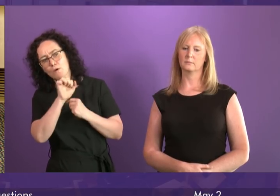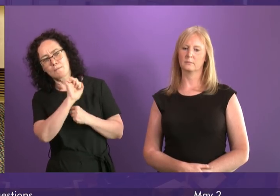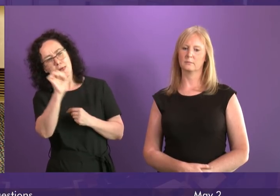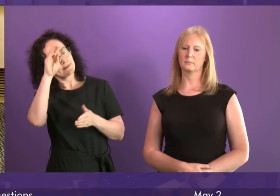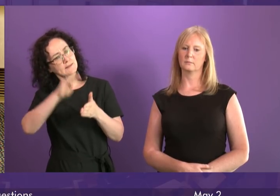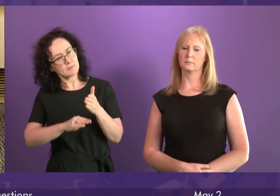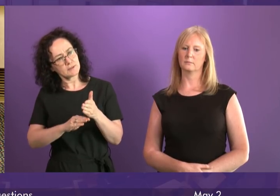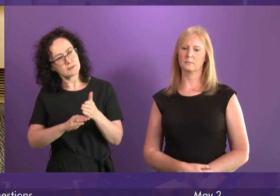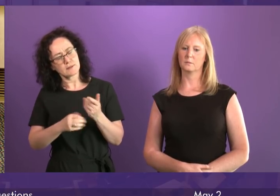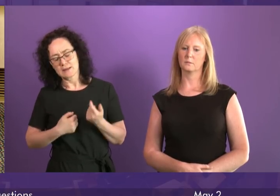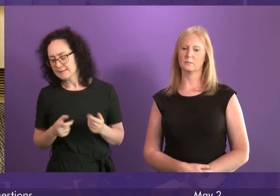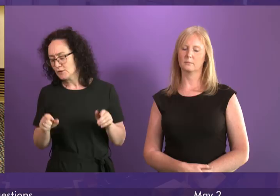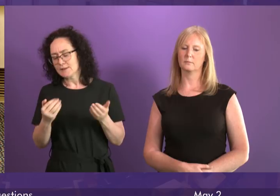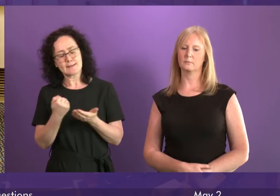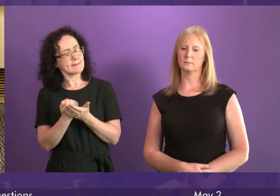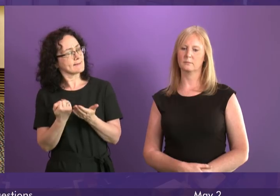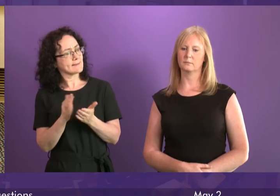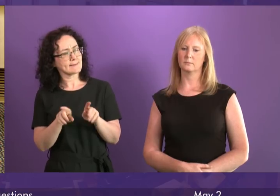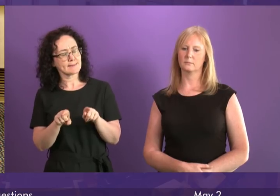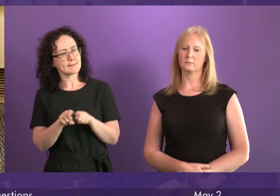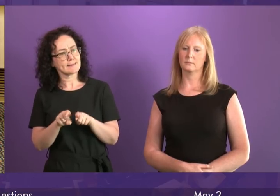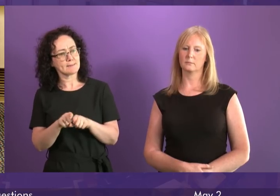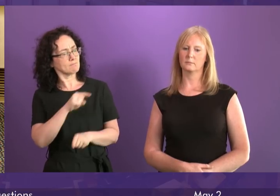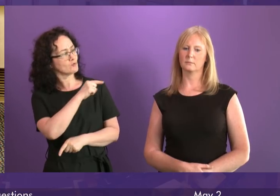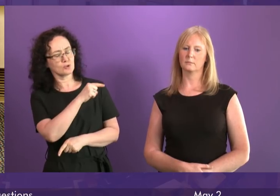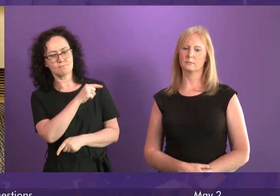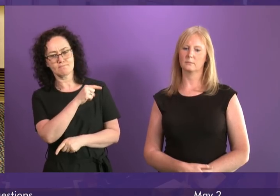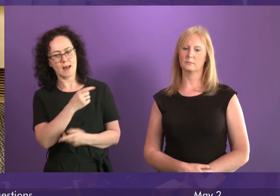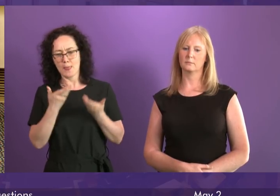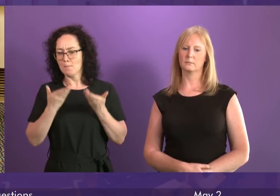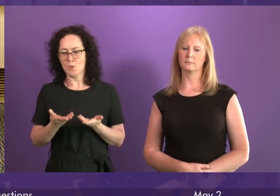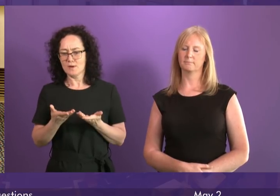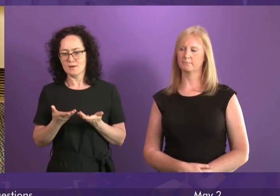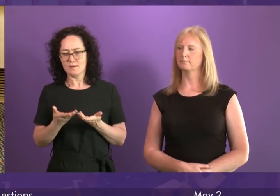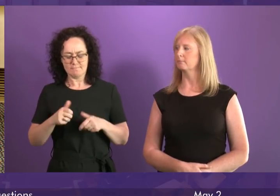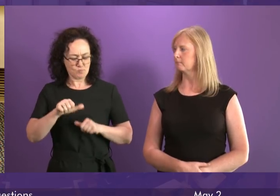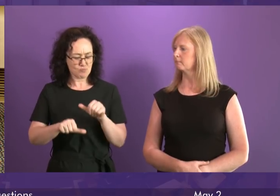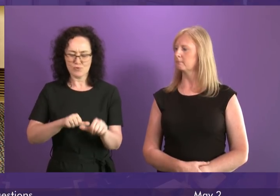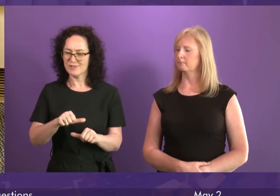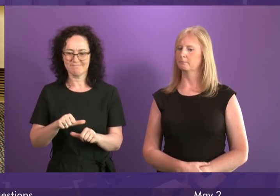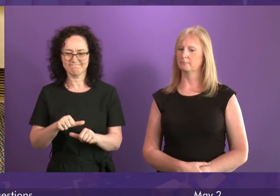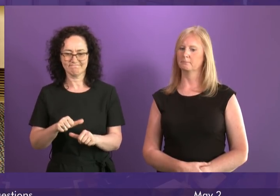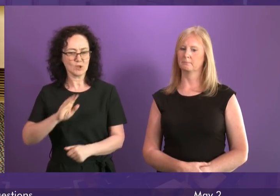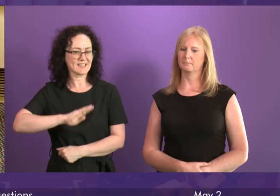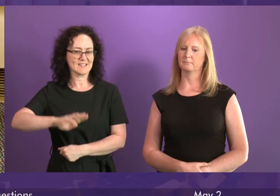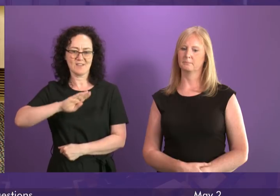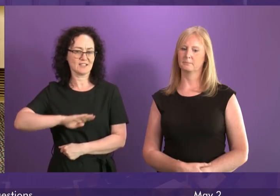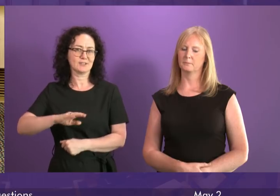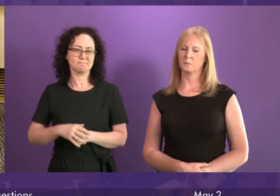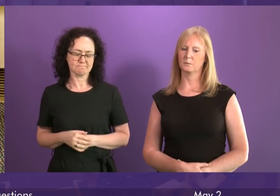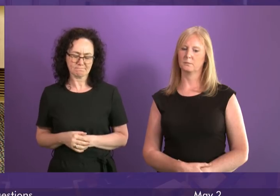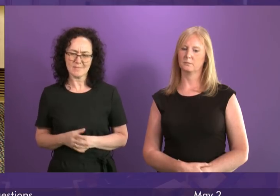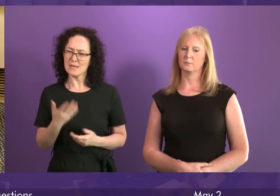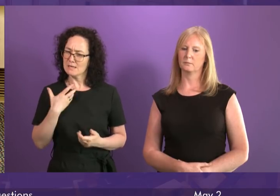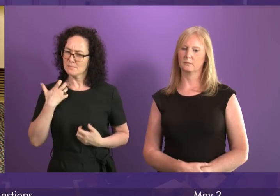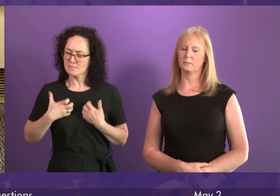expressed by Angela Constance that the current system of support is not entirely satisfactory. I am very keen that we continue to explore the